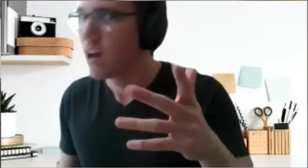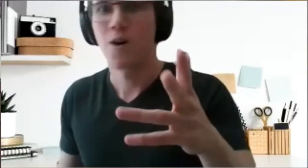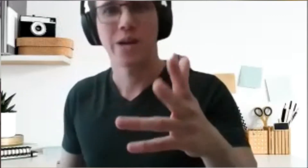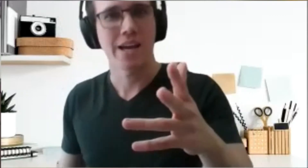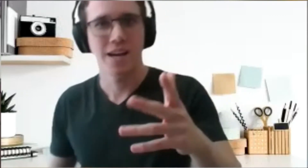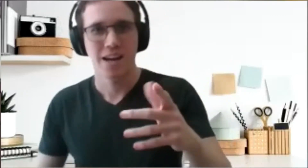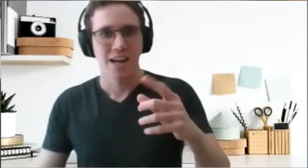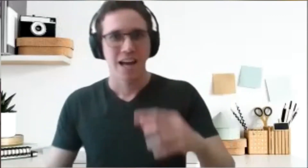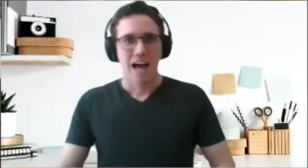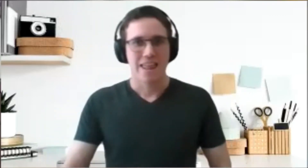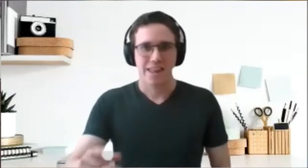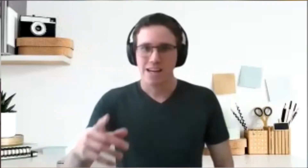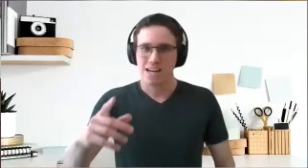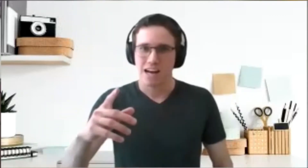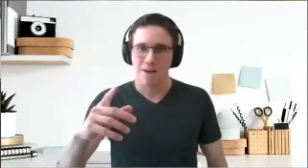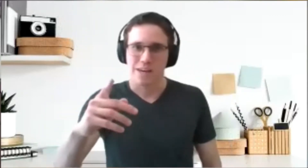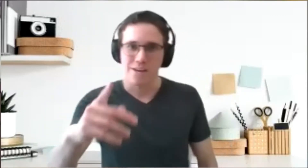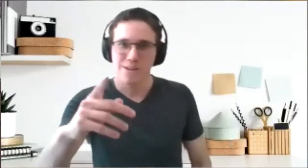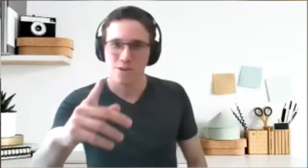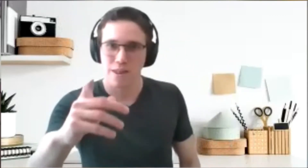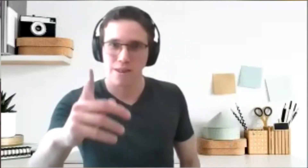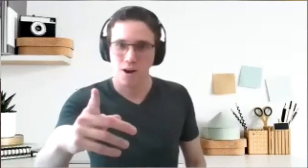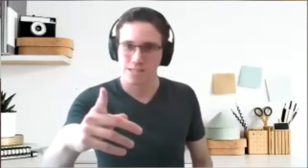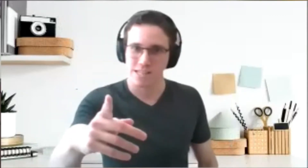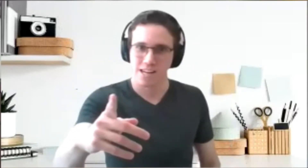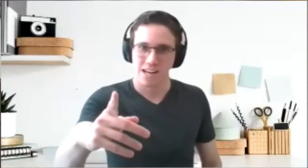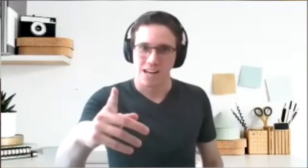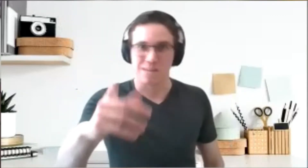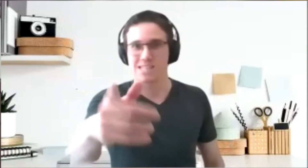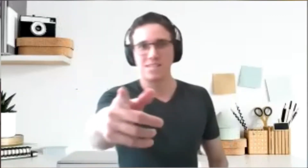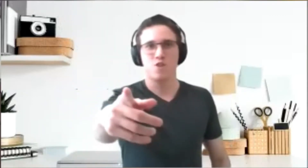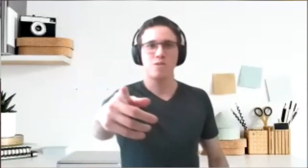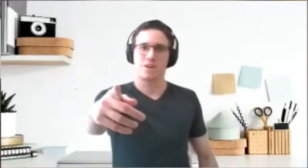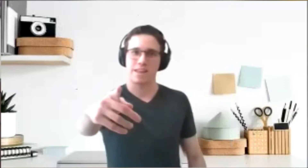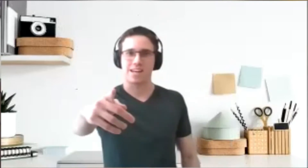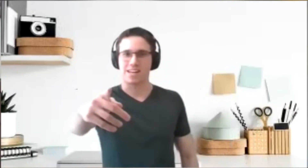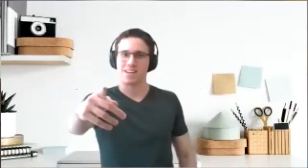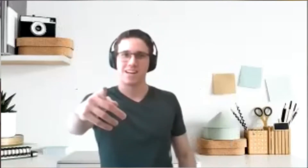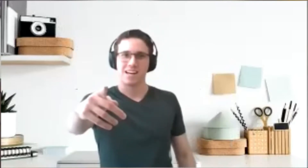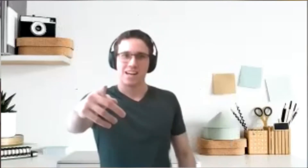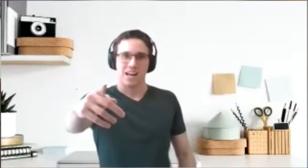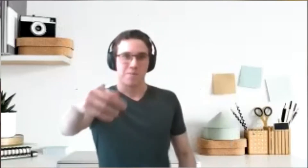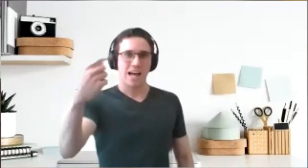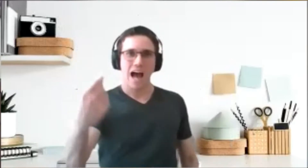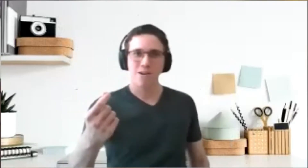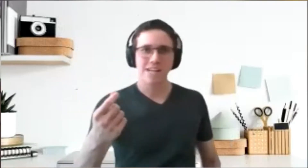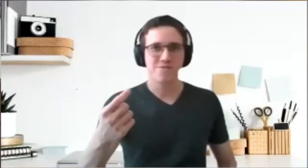Okay, I think I'm hearing your thoughts because I know what you're thinking but how can you